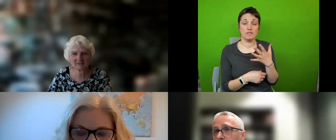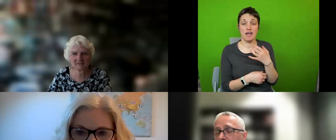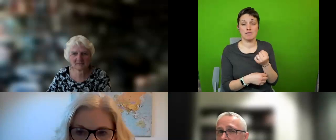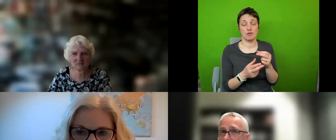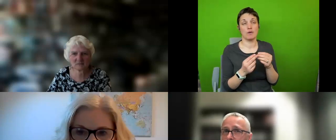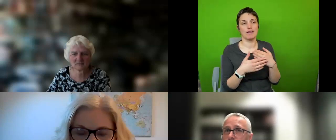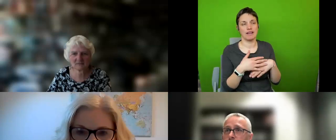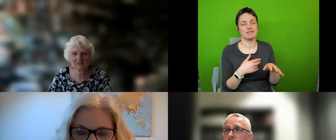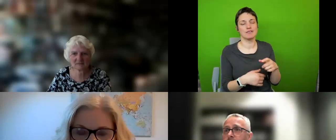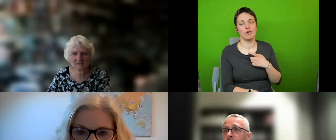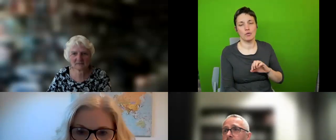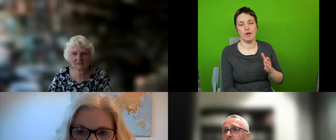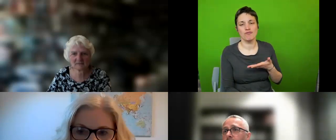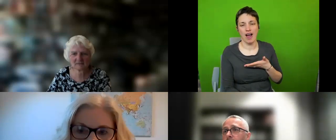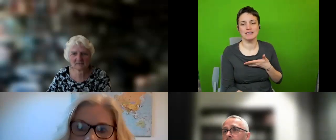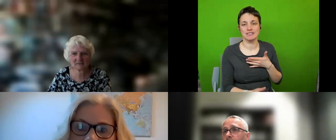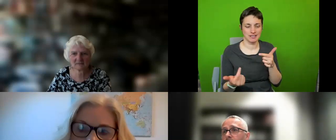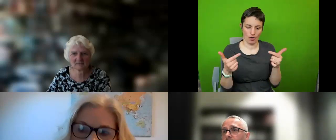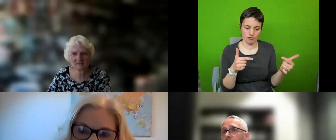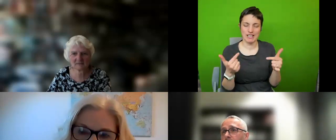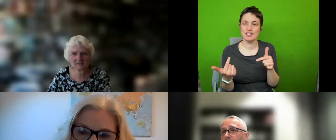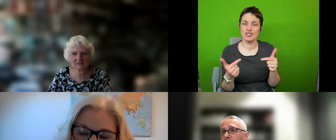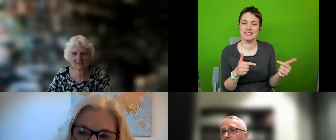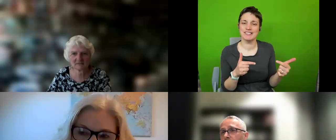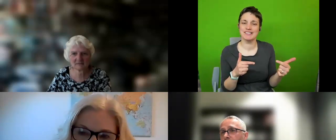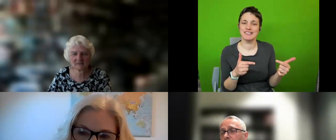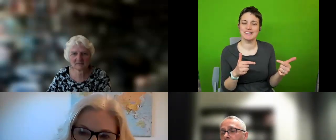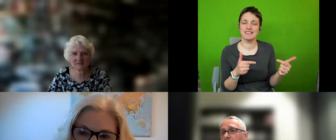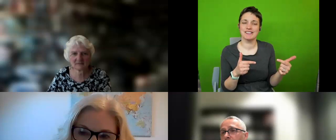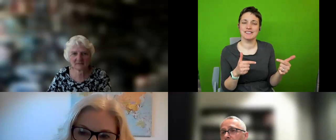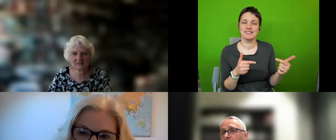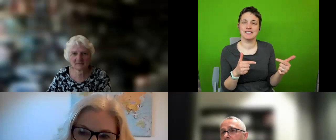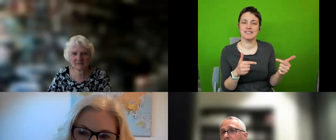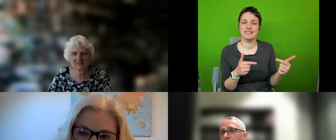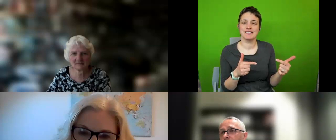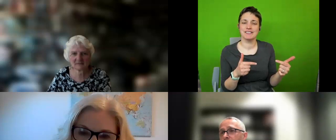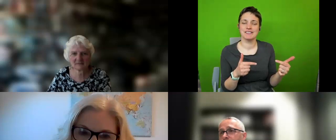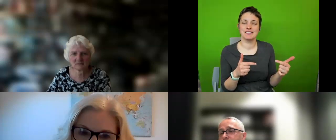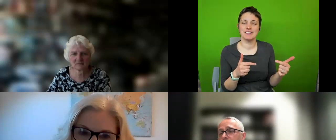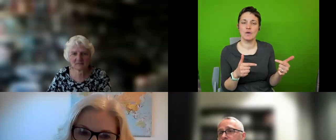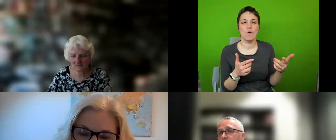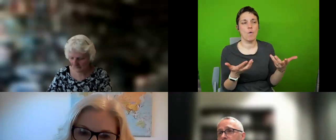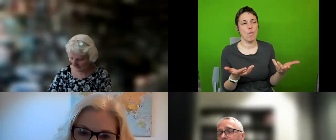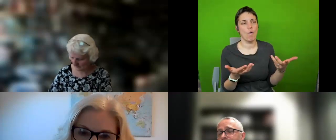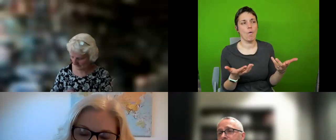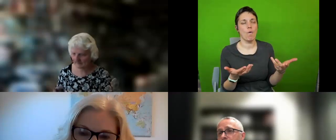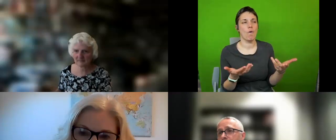contradictions of human rights or or uh human rights that uh sort of